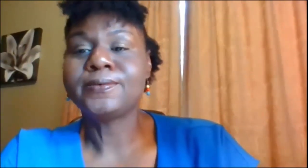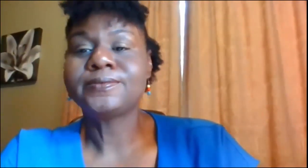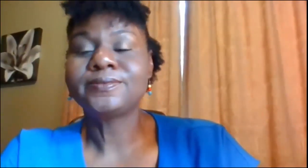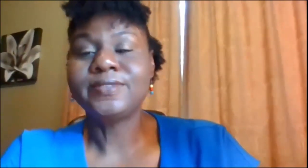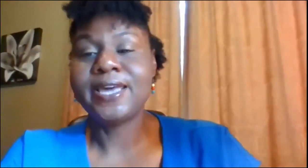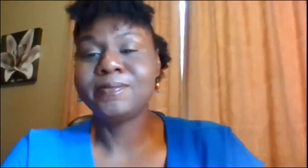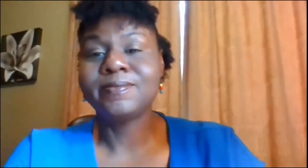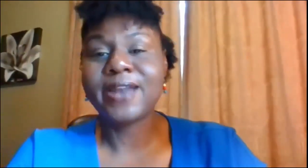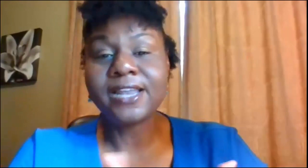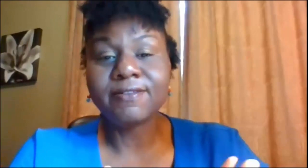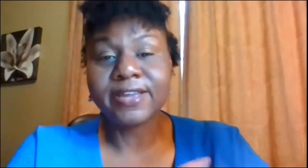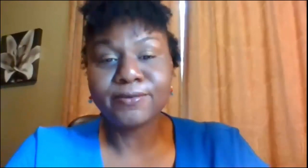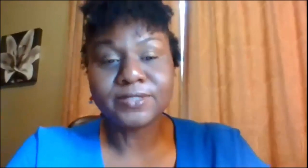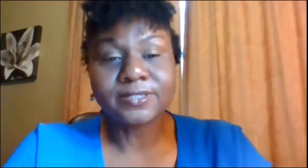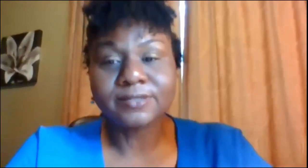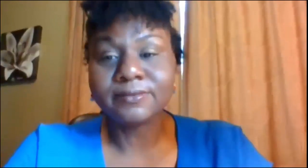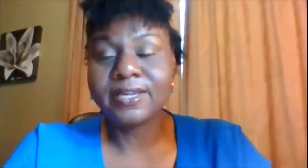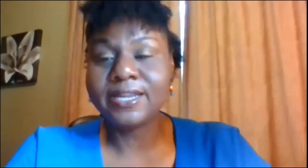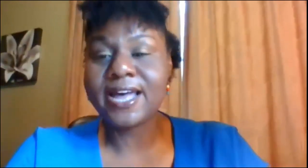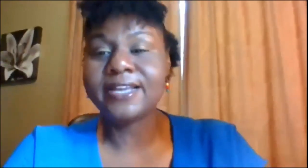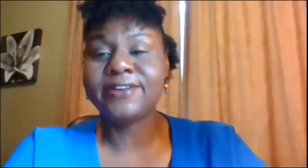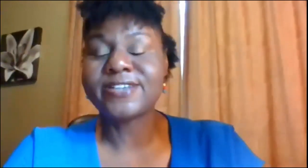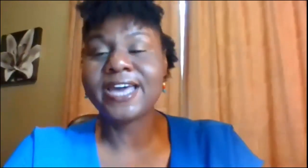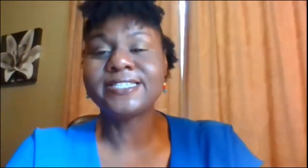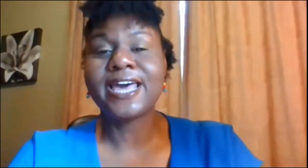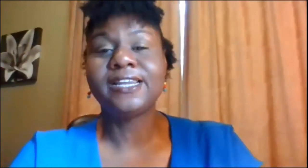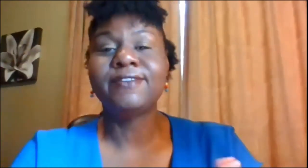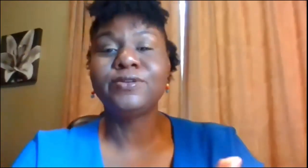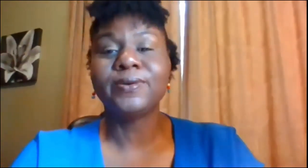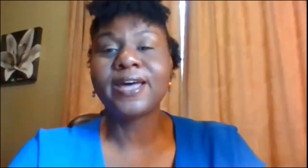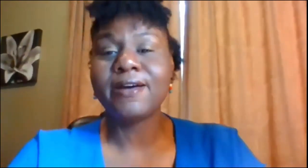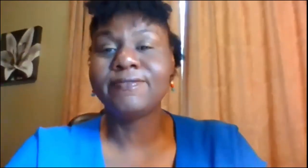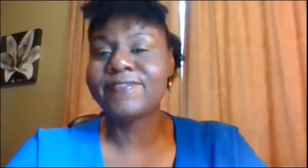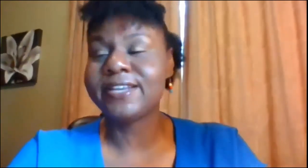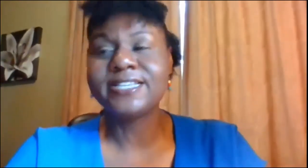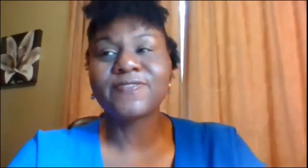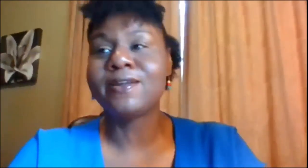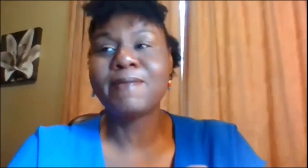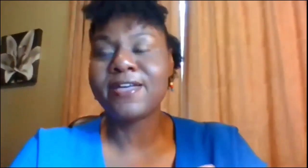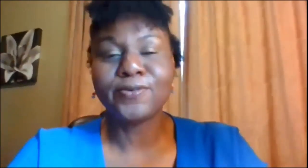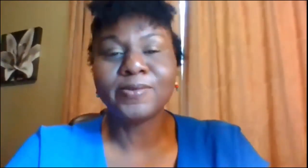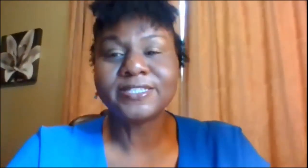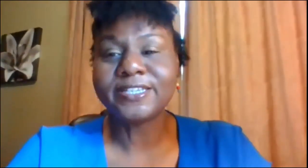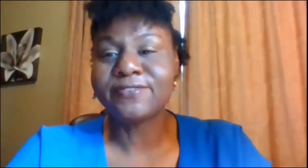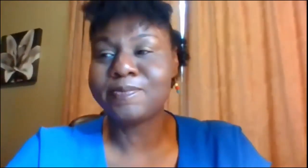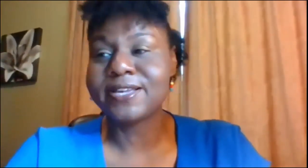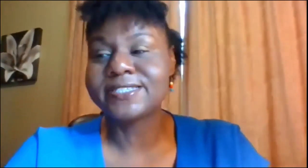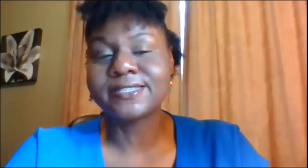yeah but i love languages any kind of language i can say i love you and how at least find a bathroom in 10 different places